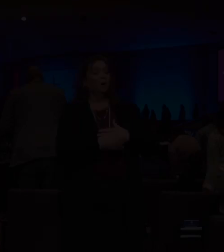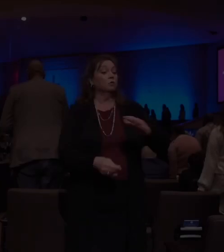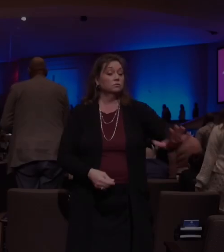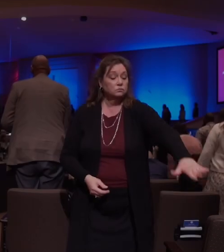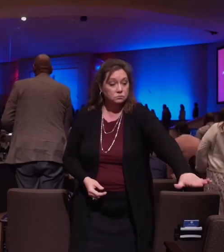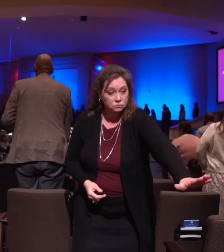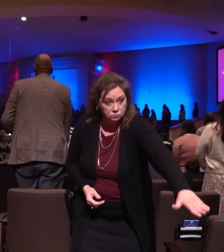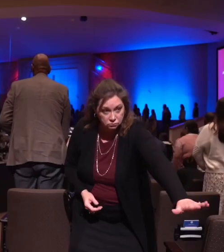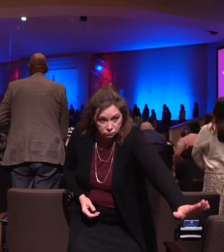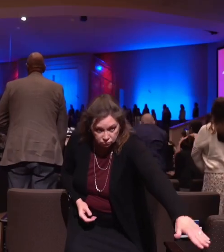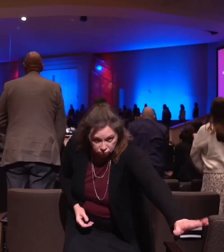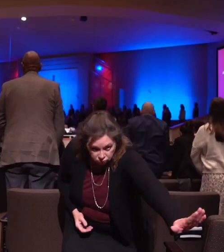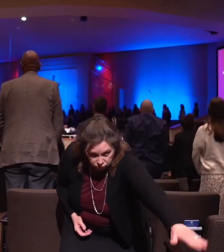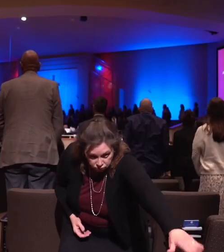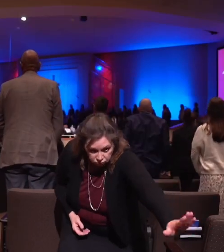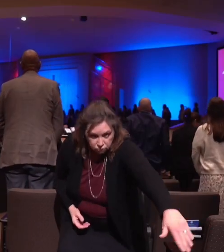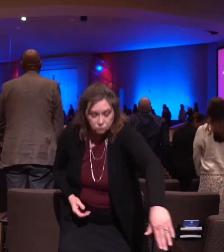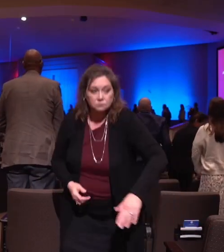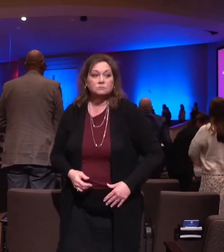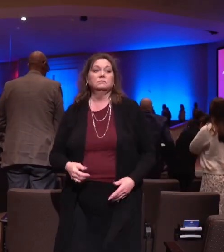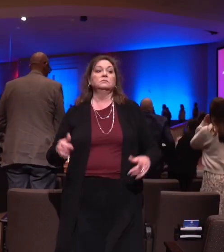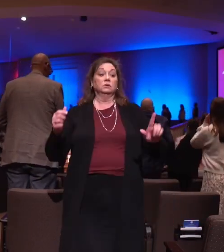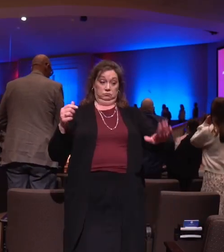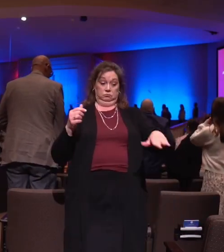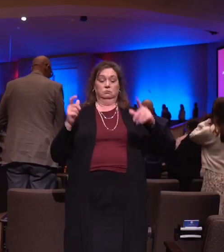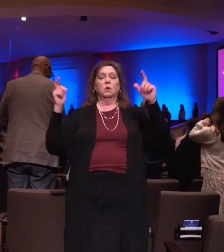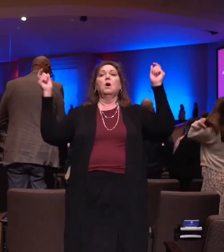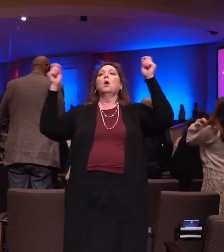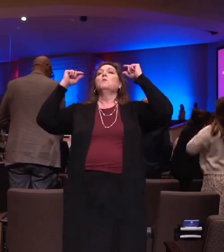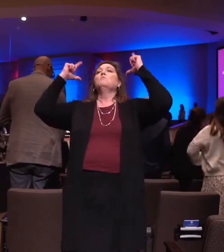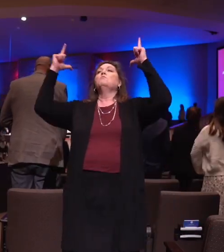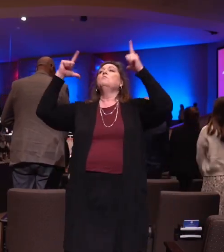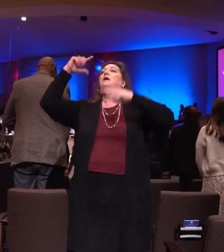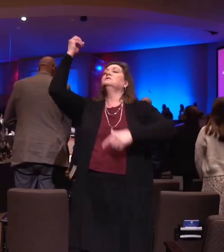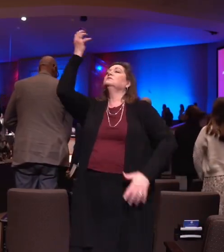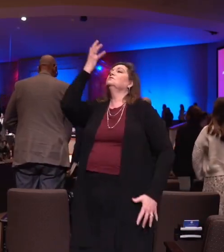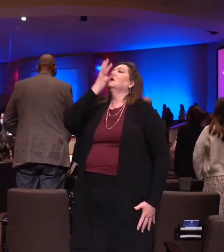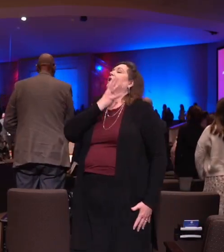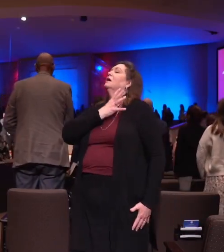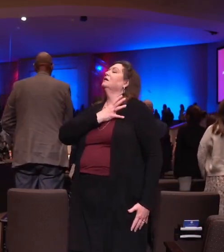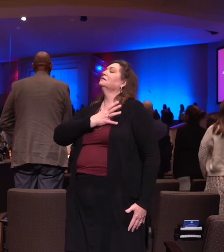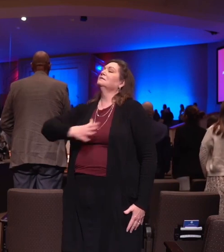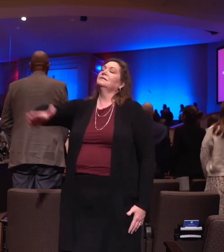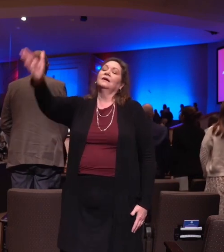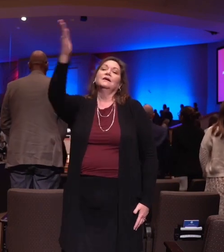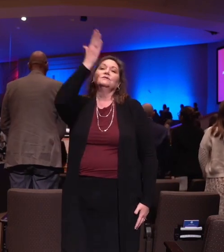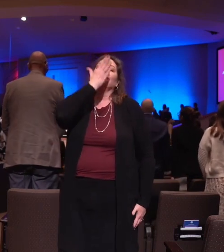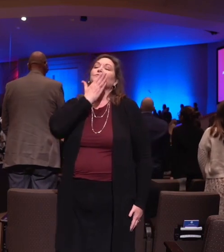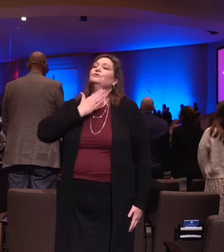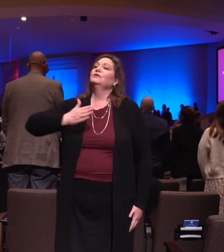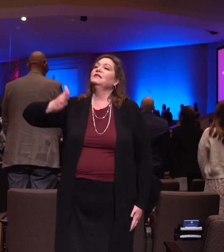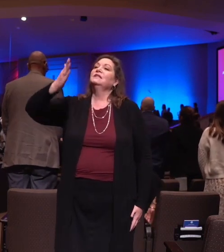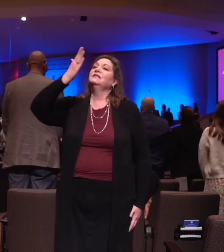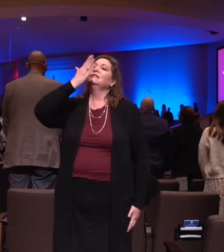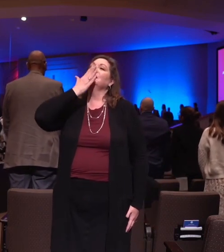Amazing grace, how sweet the sound has